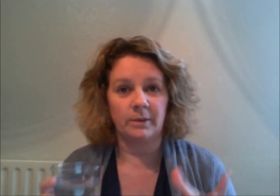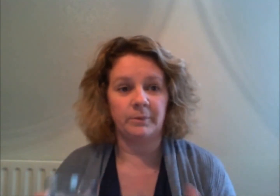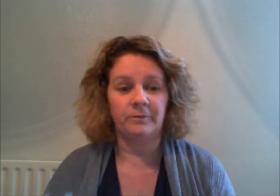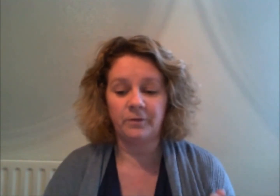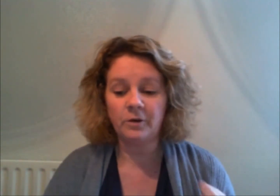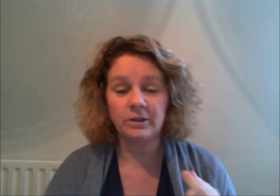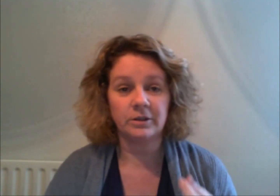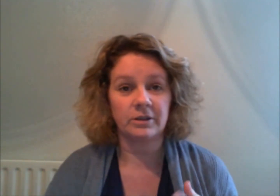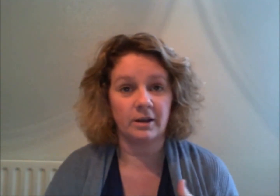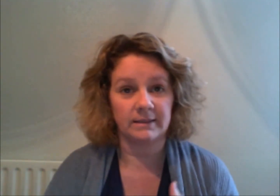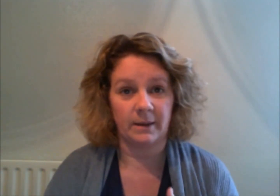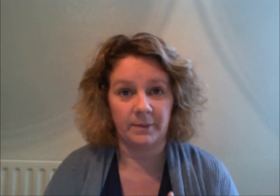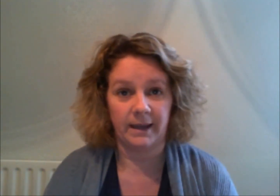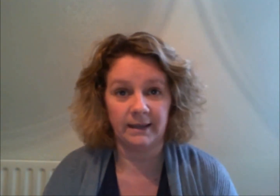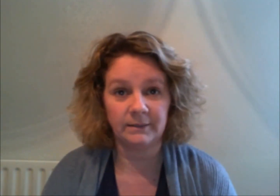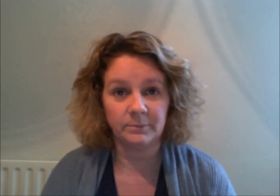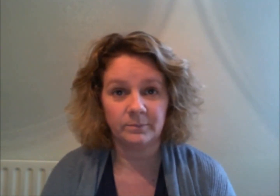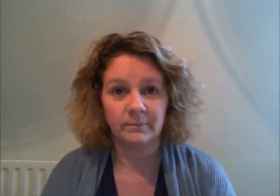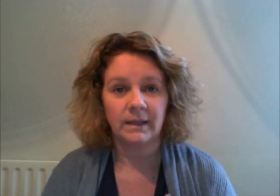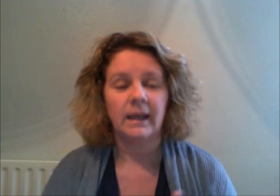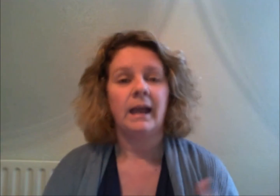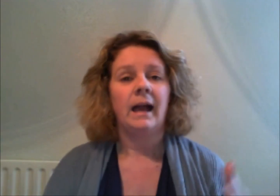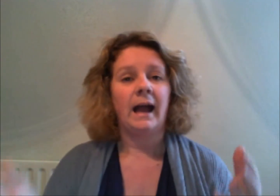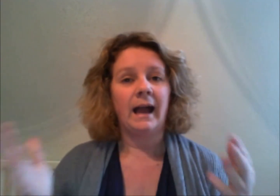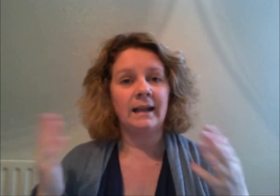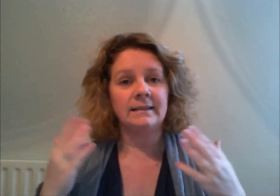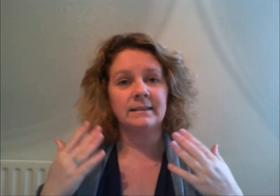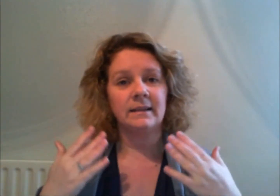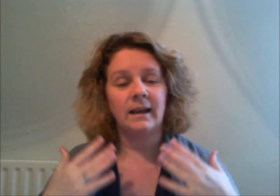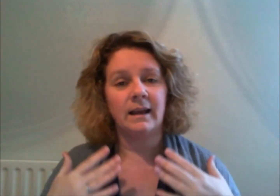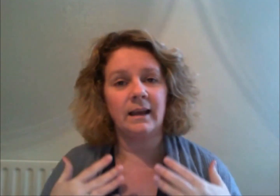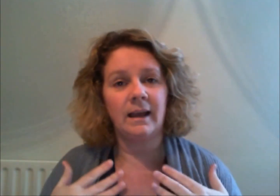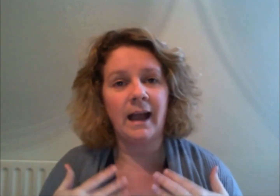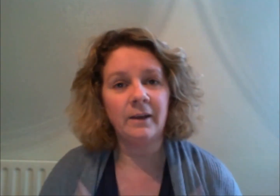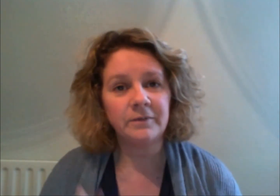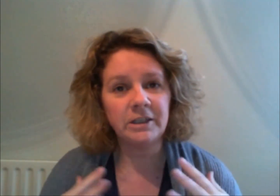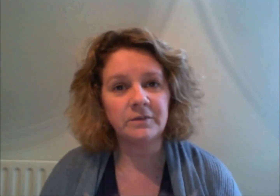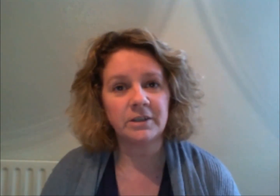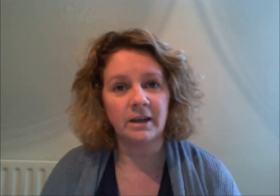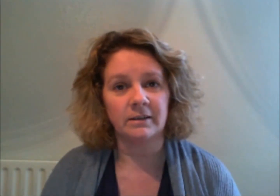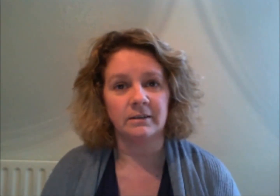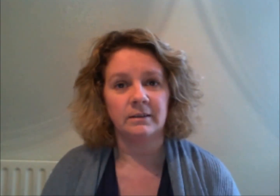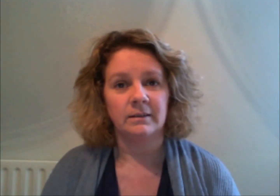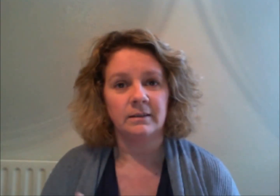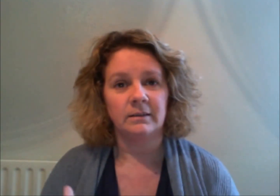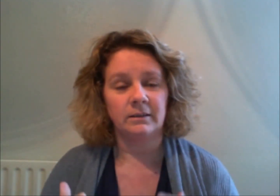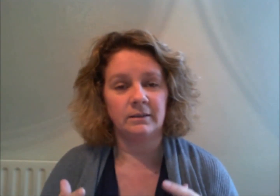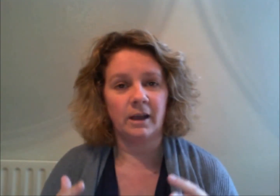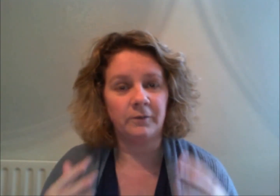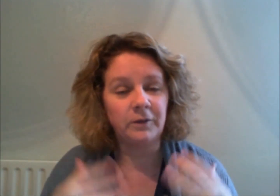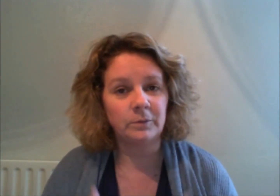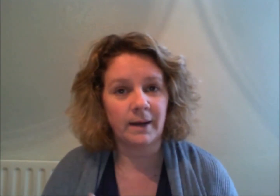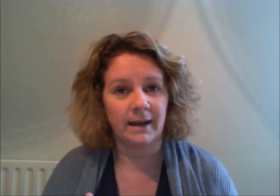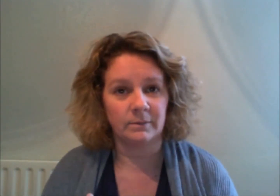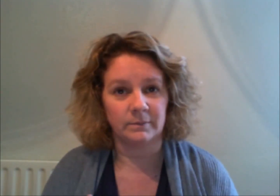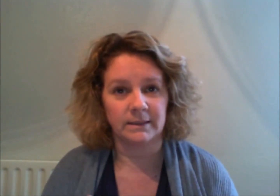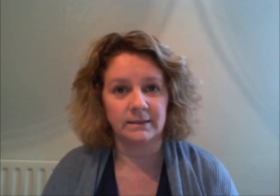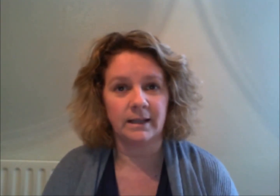before you start tapping and after you've done a few rounds so